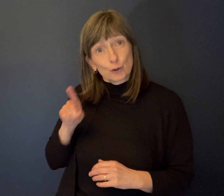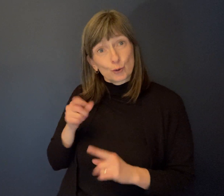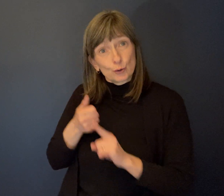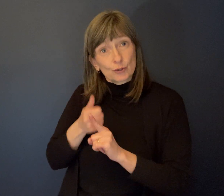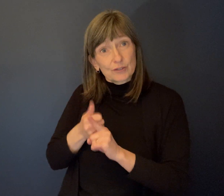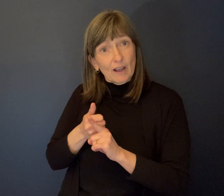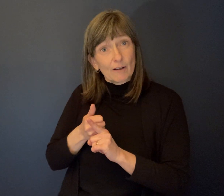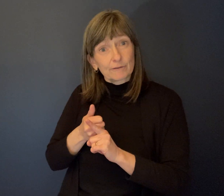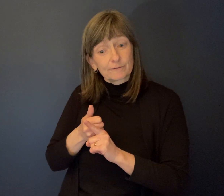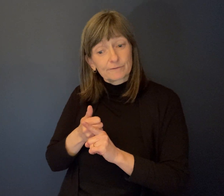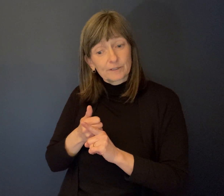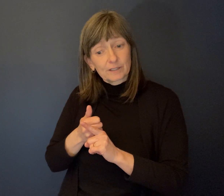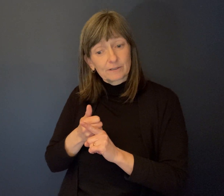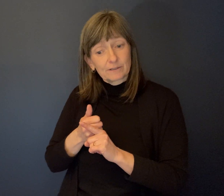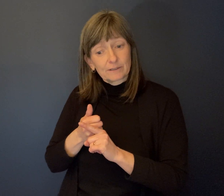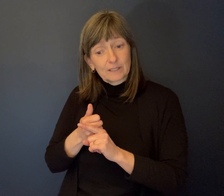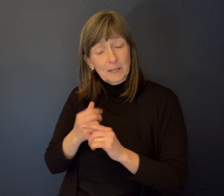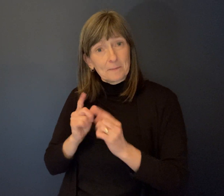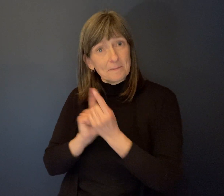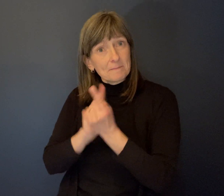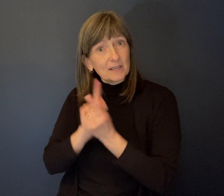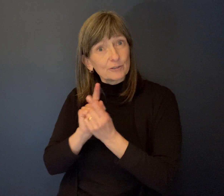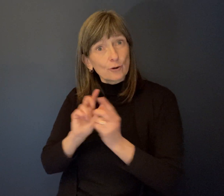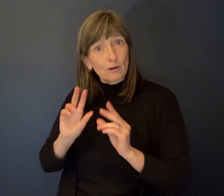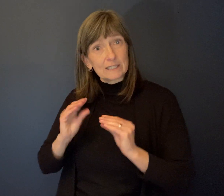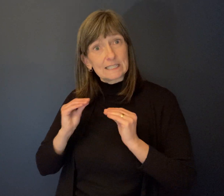carry this work on? Wow. What a great question. I wonder if there are.